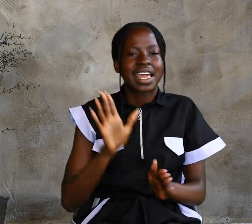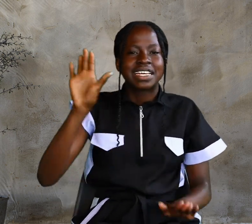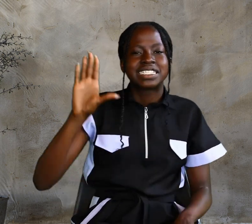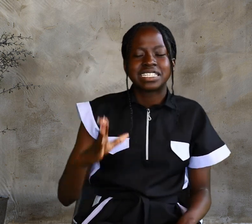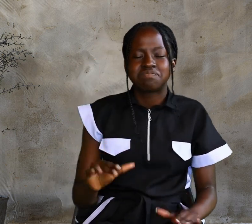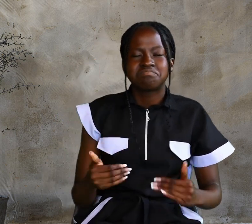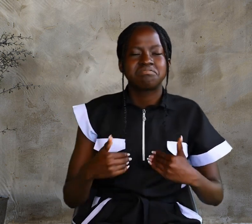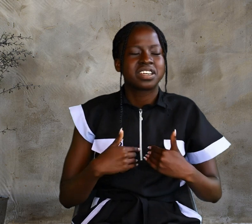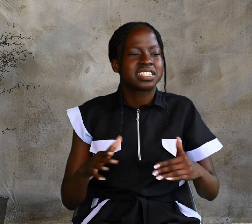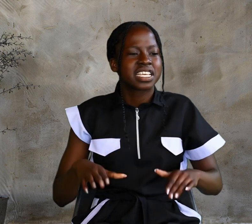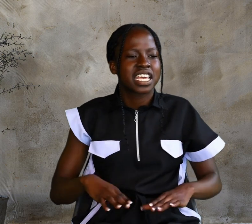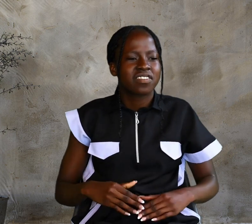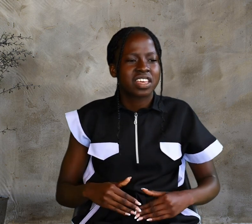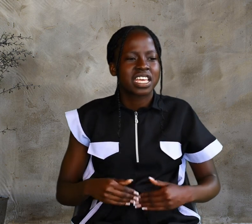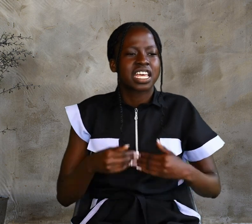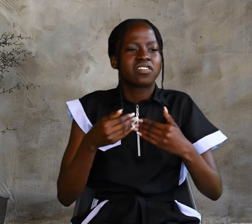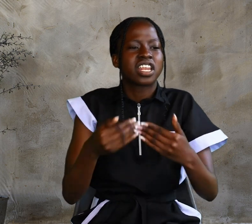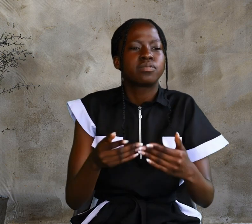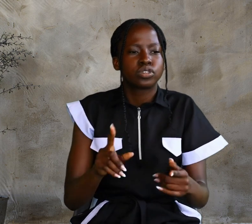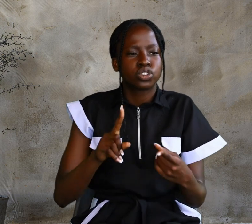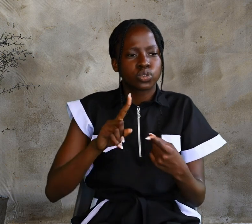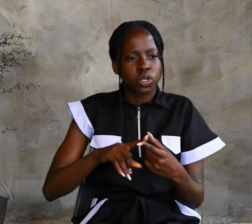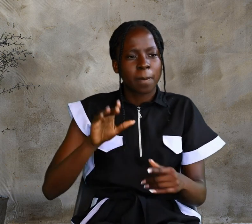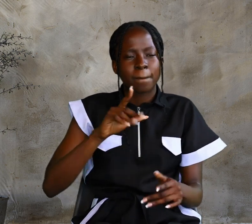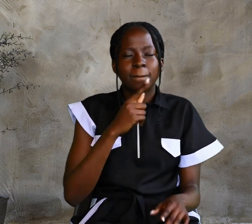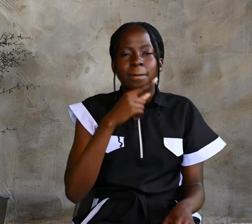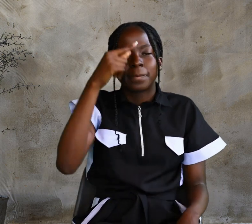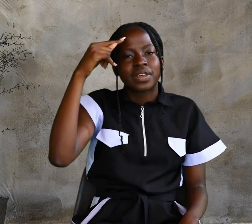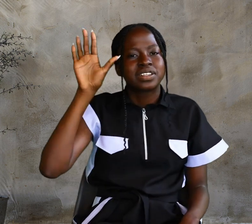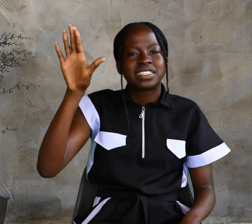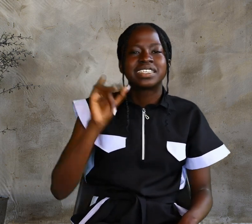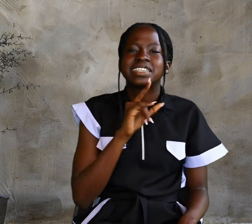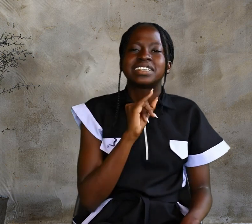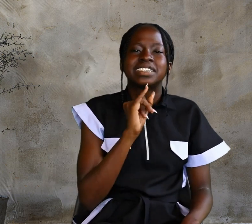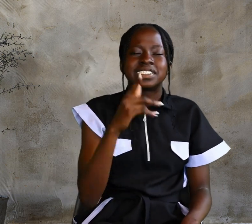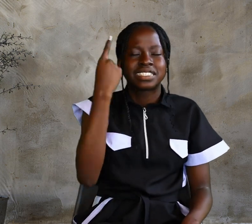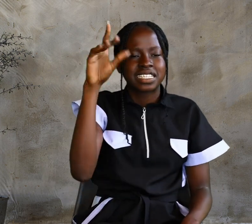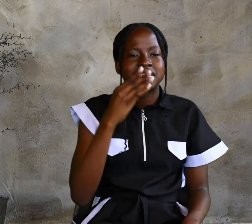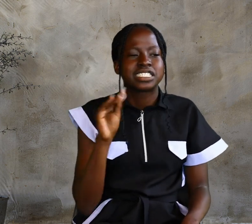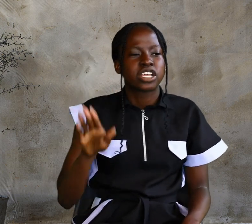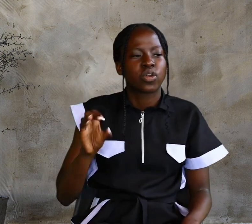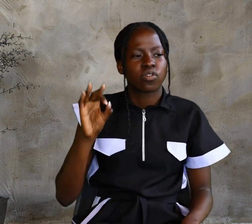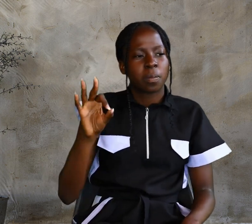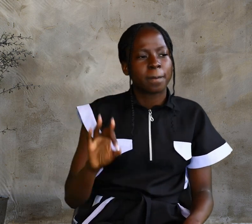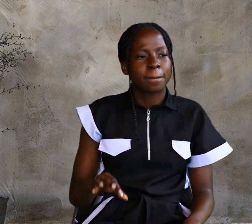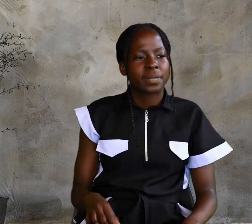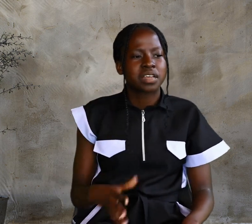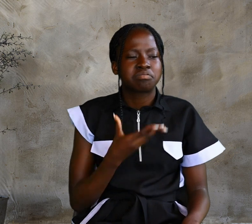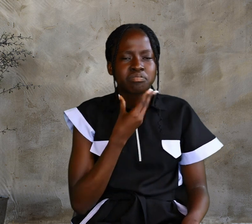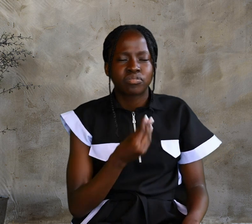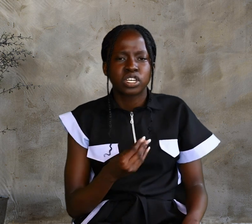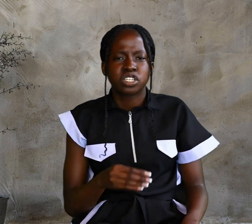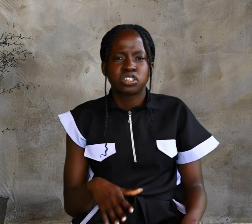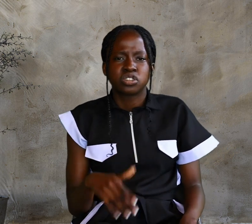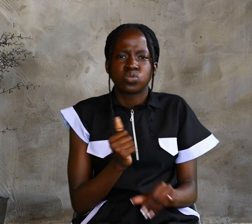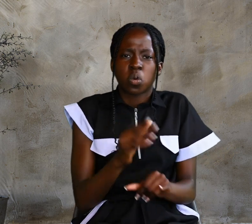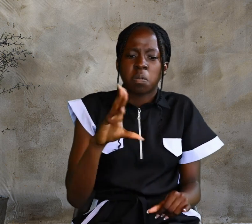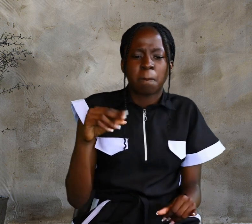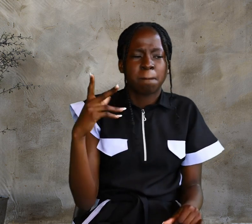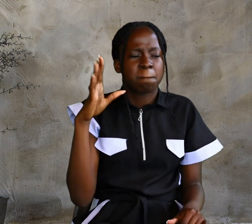to judge, because he is the Son of Man. Do not be amazed at this, for a time is